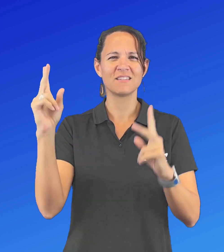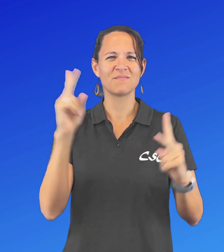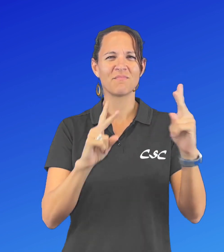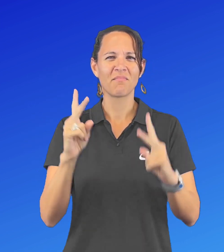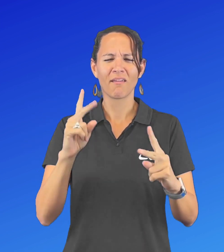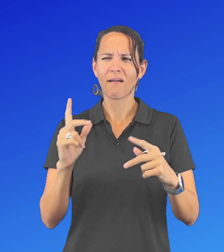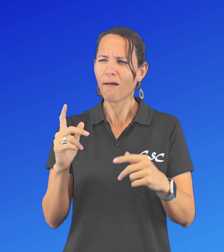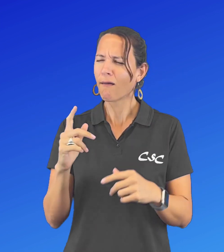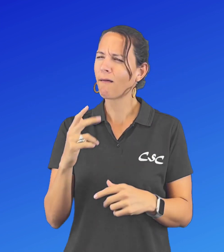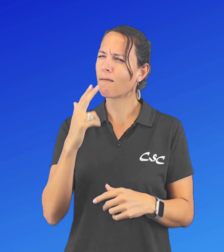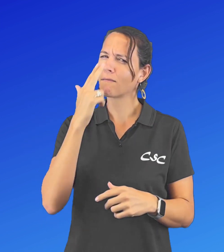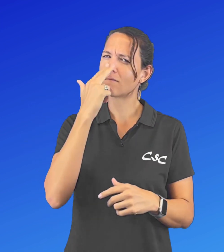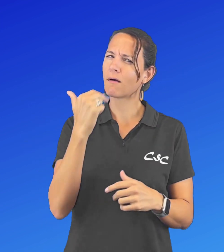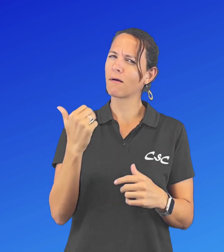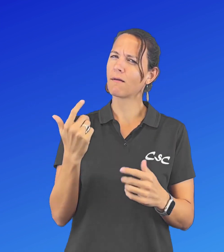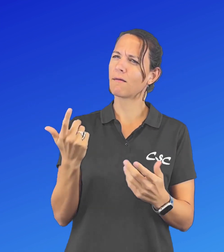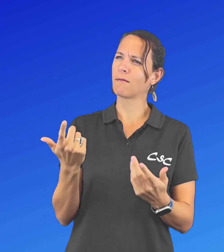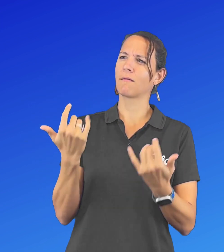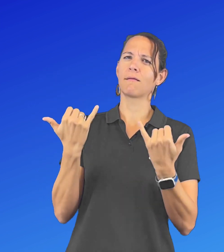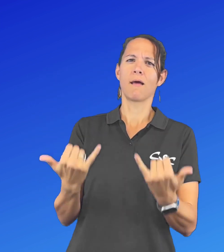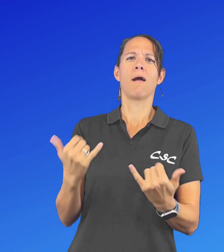Eddie. A perfect combination.